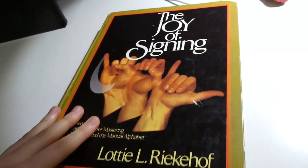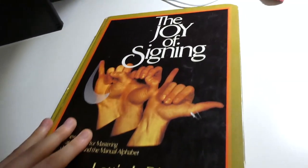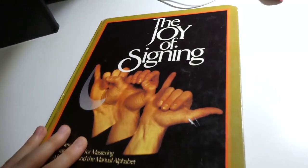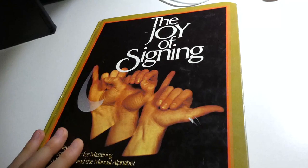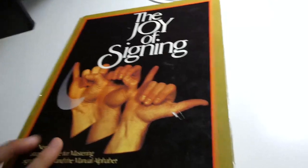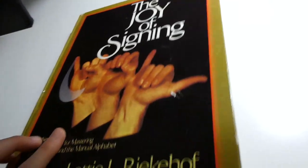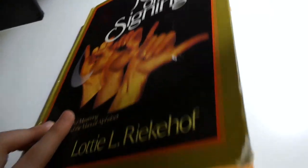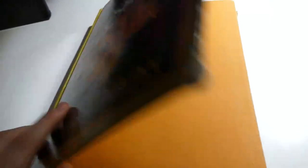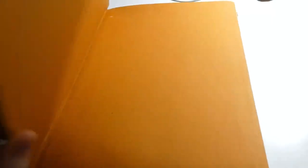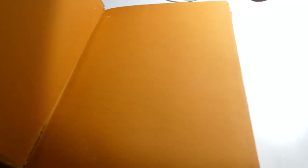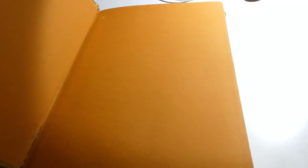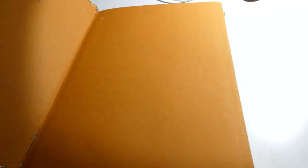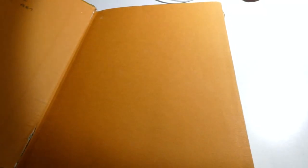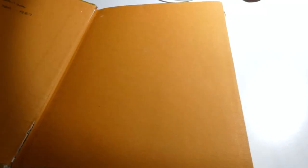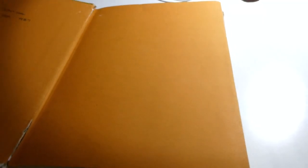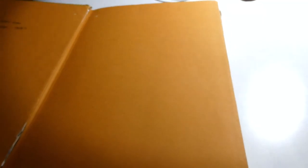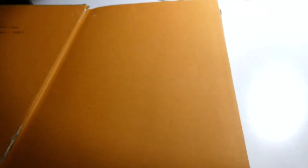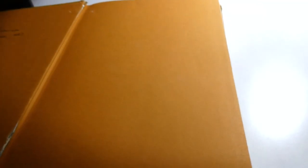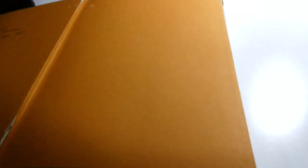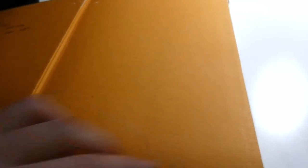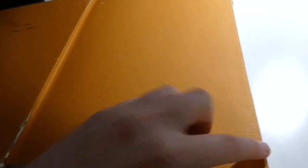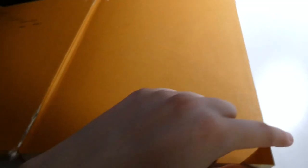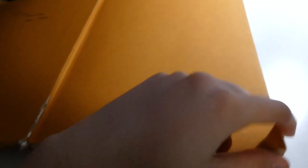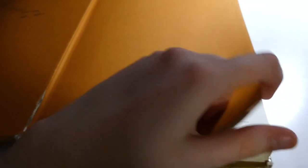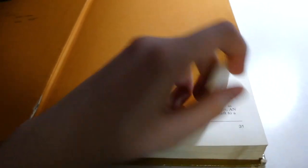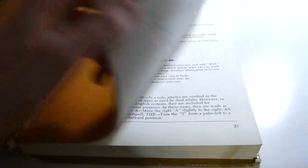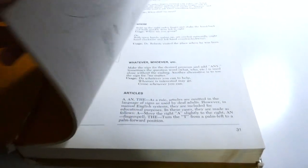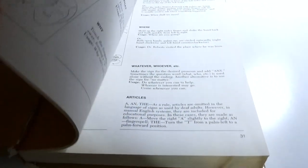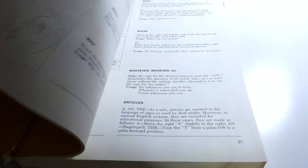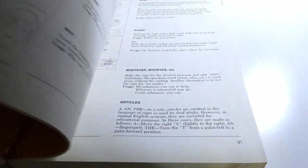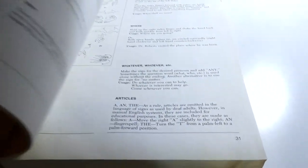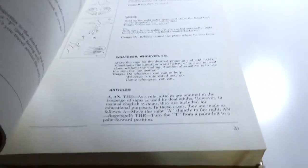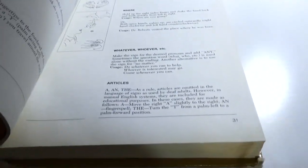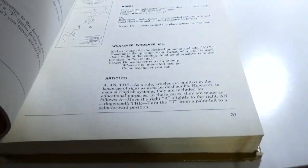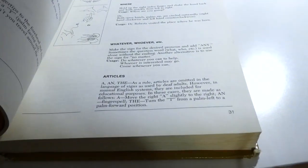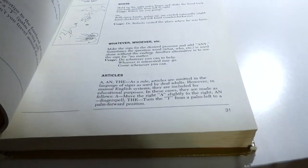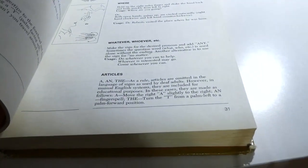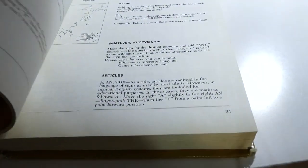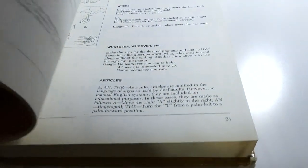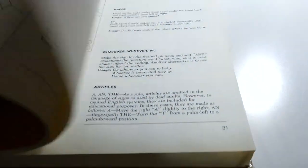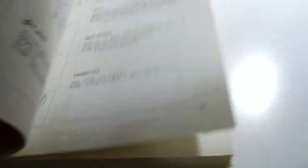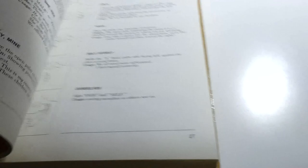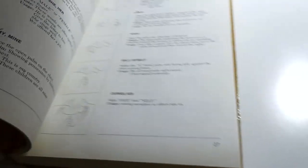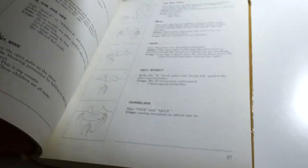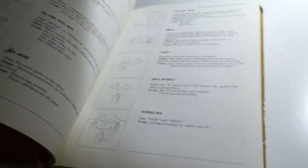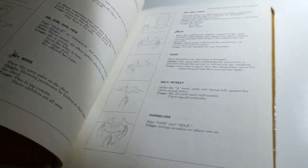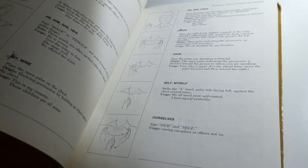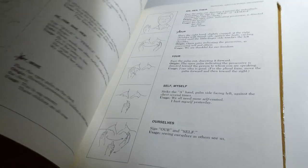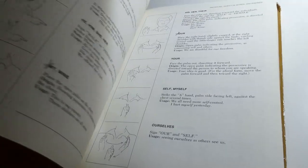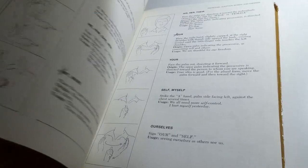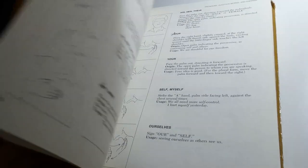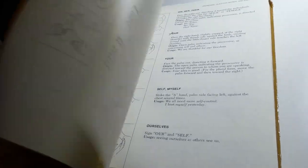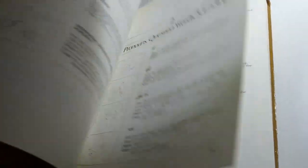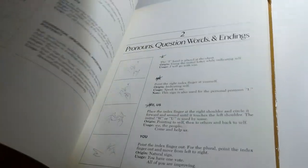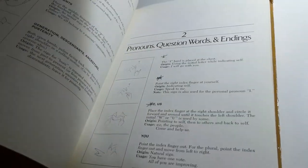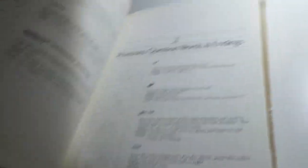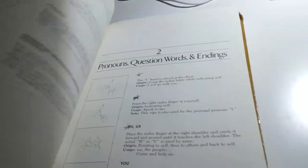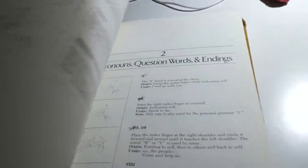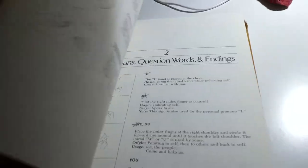person. And it's not a new copy, as you guys can tell, like, the pages are kind of, they're not too yellow, but, you know,